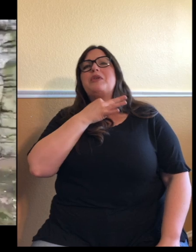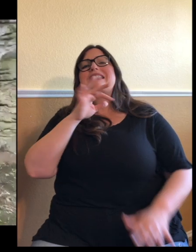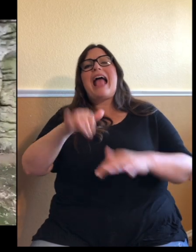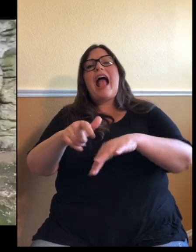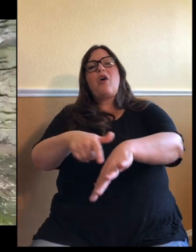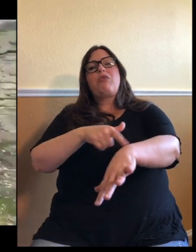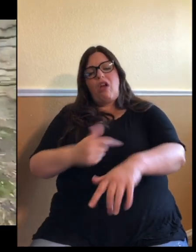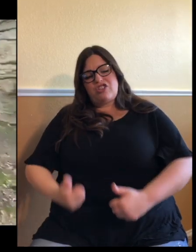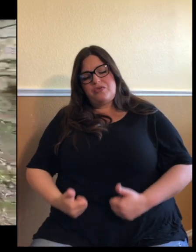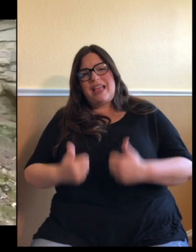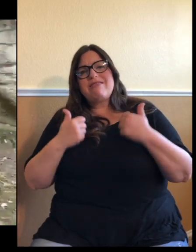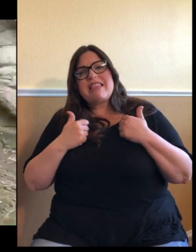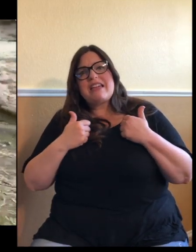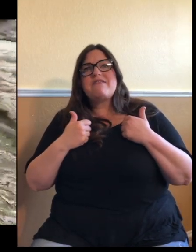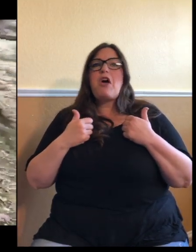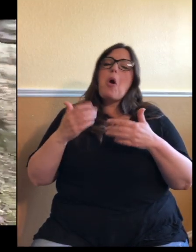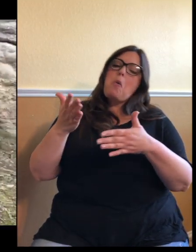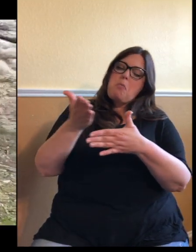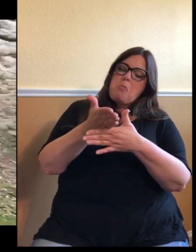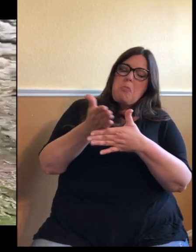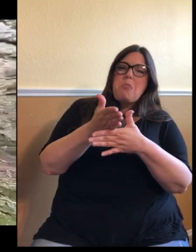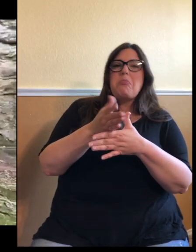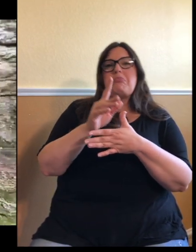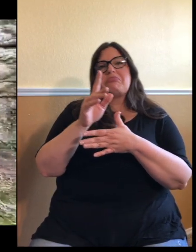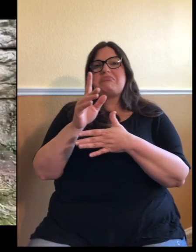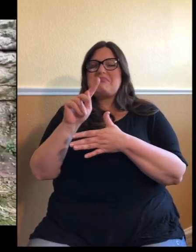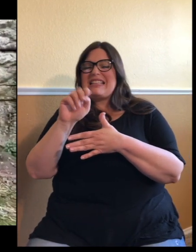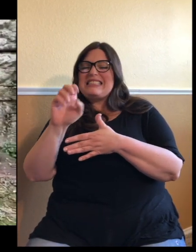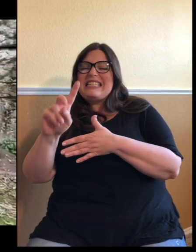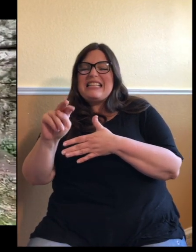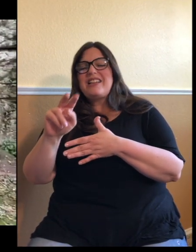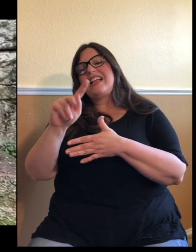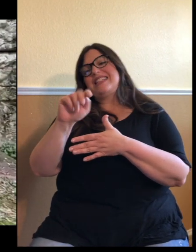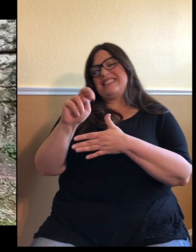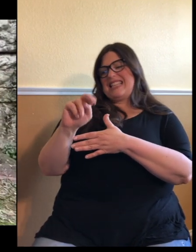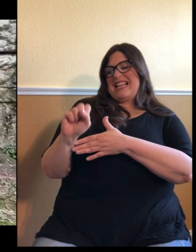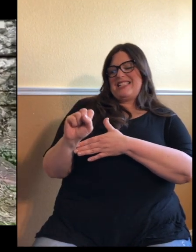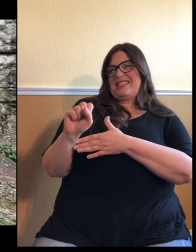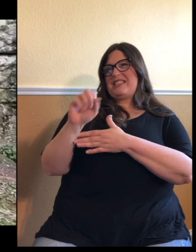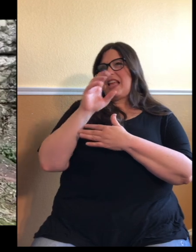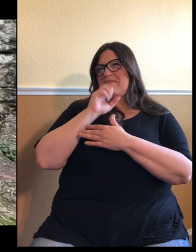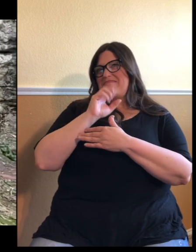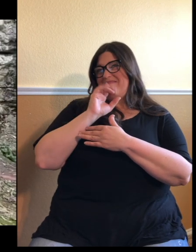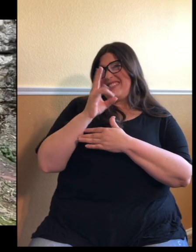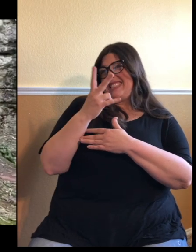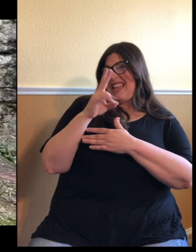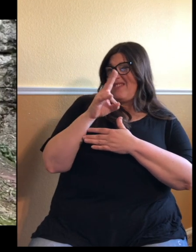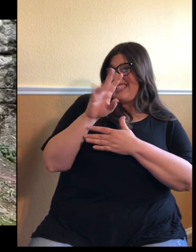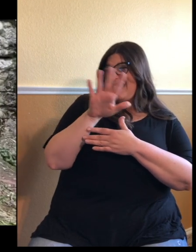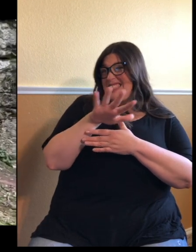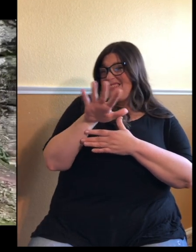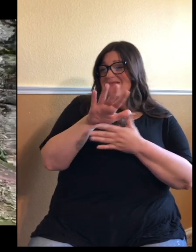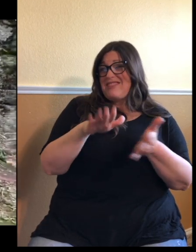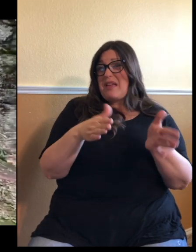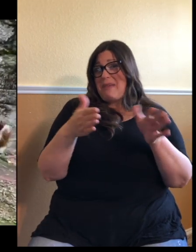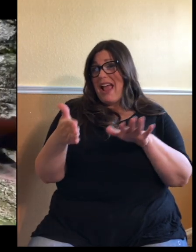teens. We had one that was 17 when she finally passed. was one, where was that? Somewhere recently was in her 20s.